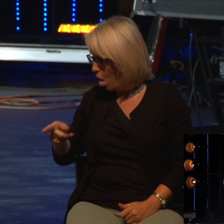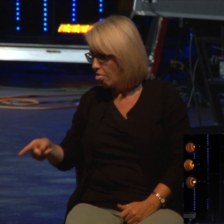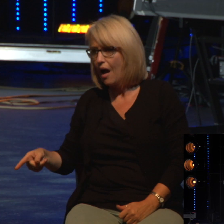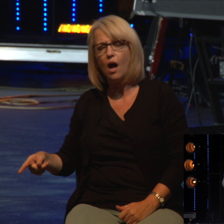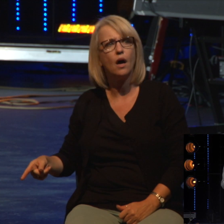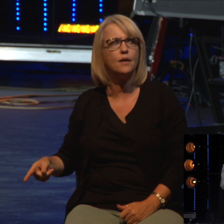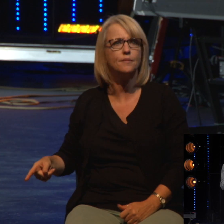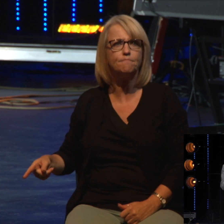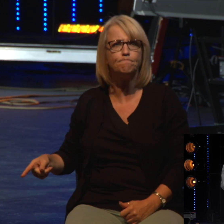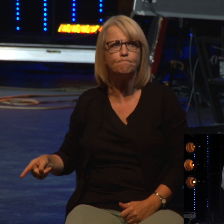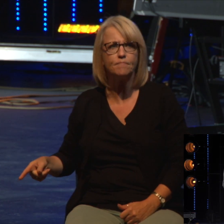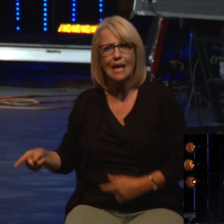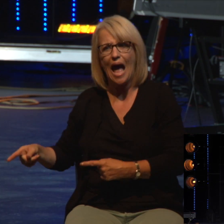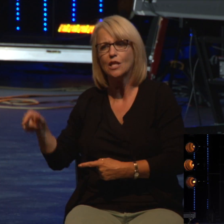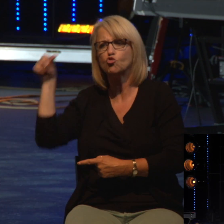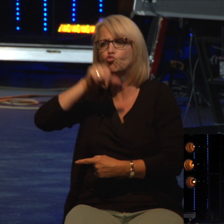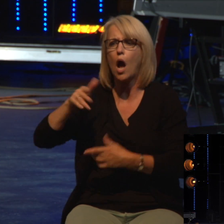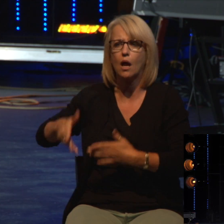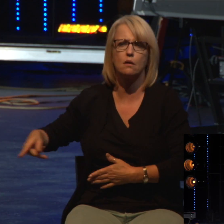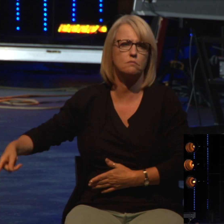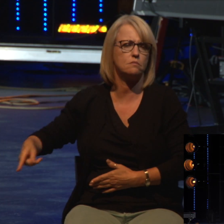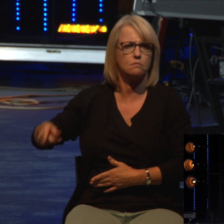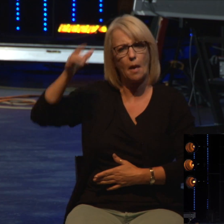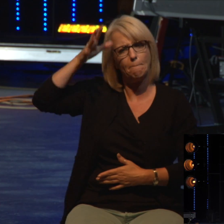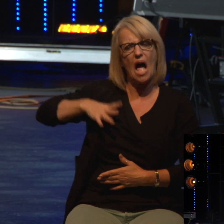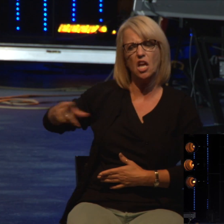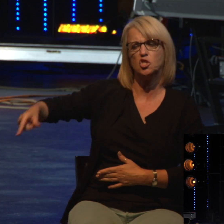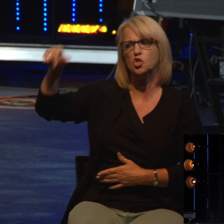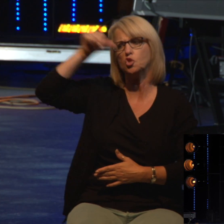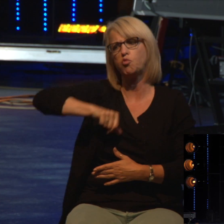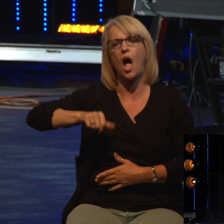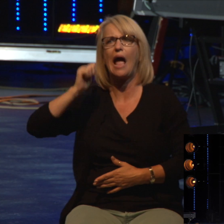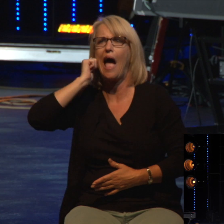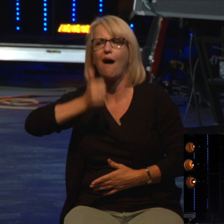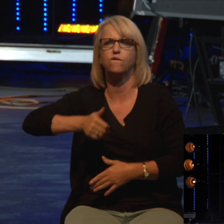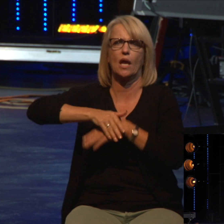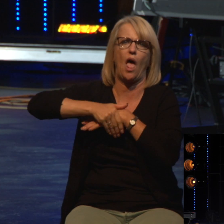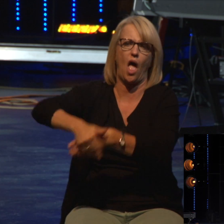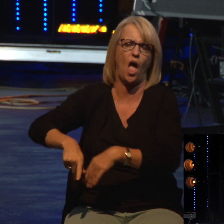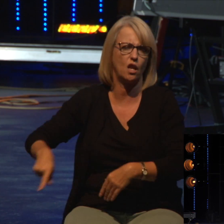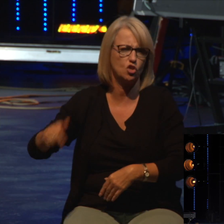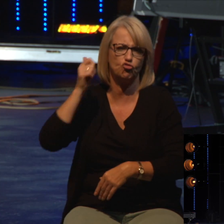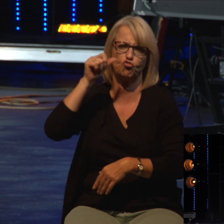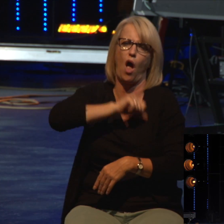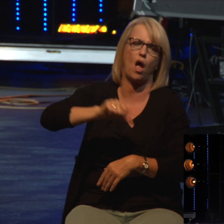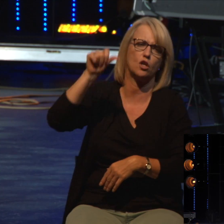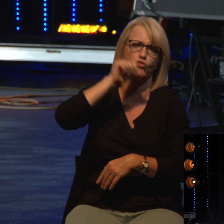diggers said, yeah, I know he was a drunkard. He was a man that was drunk every night. He died, we